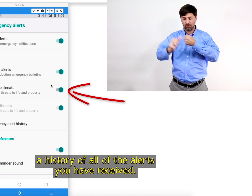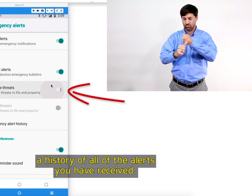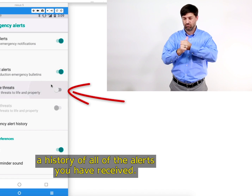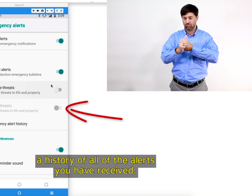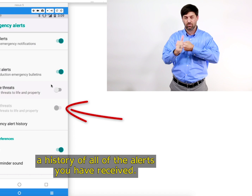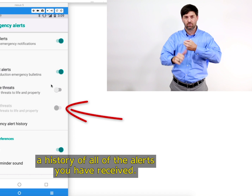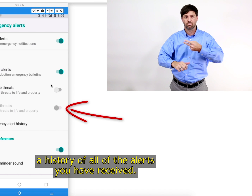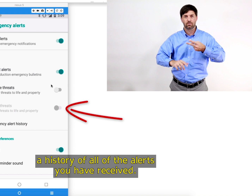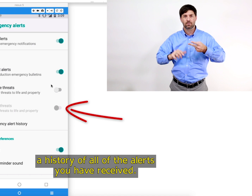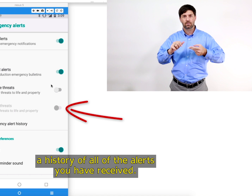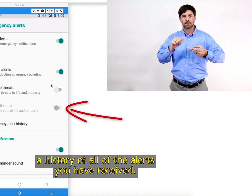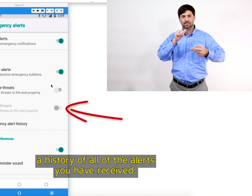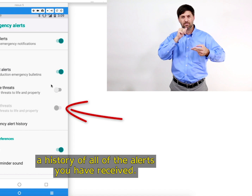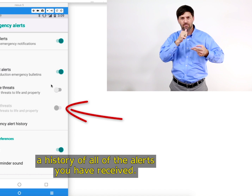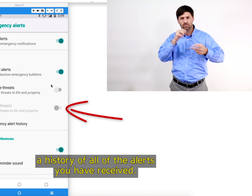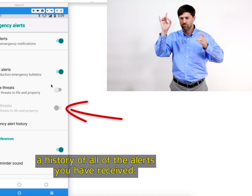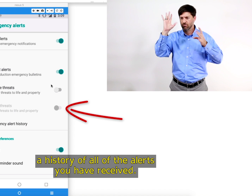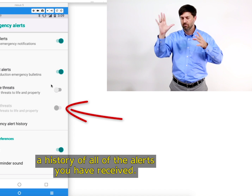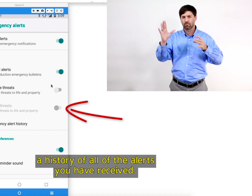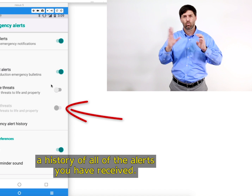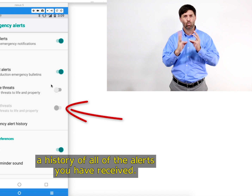you a history of all the alerts you have received.